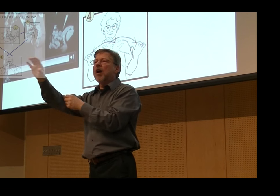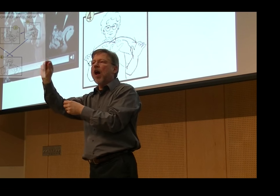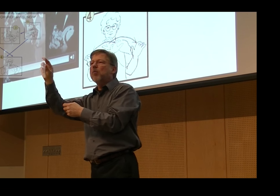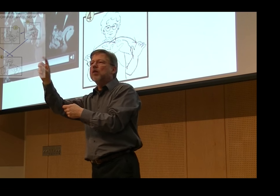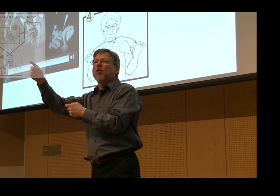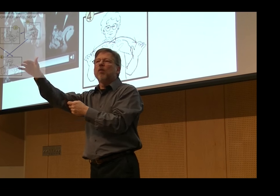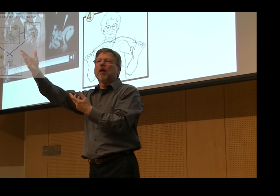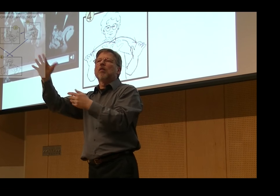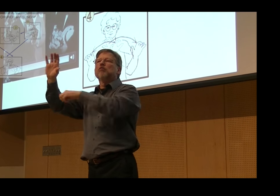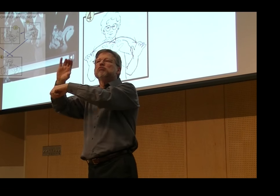Again, a lexical phrase.